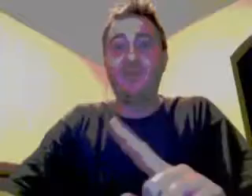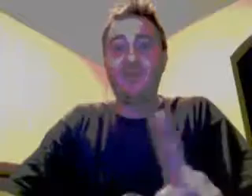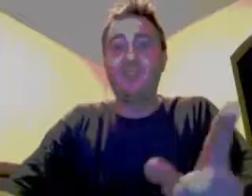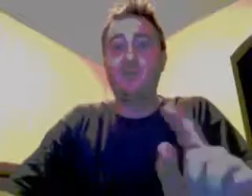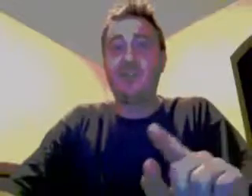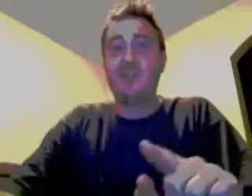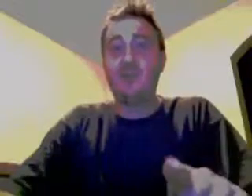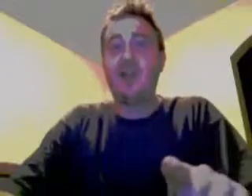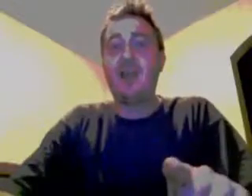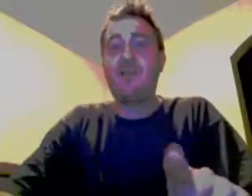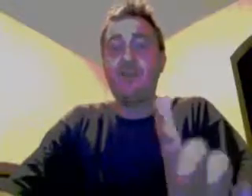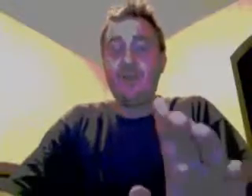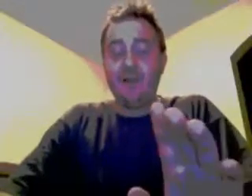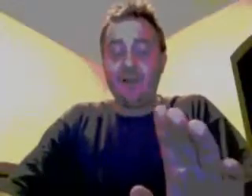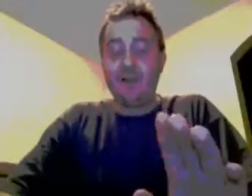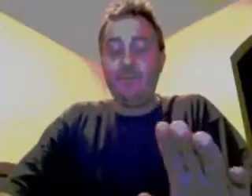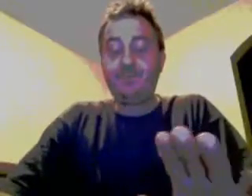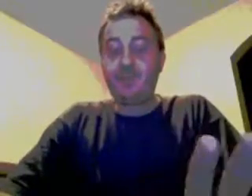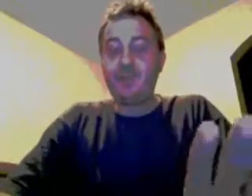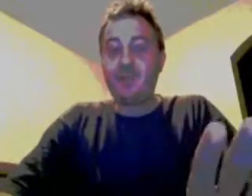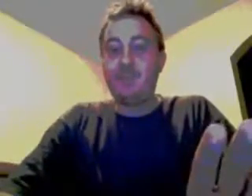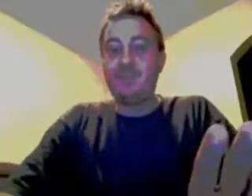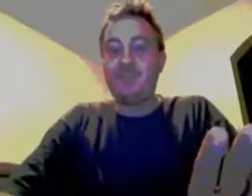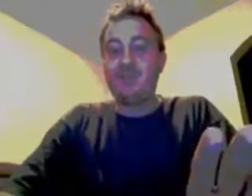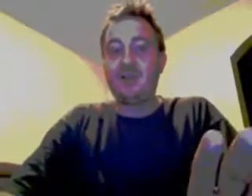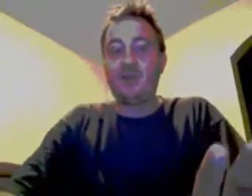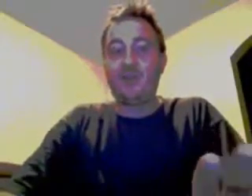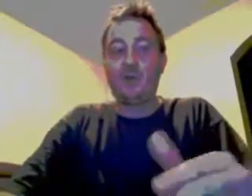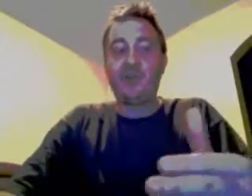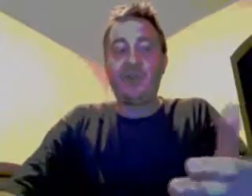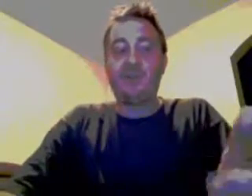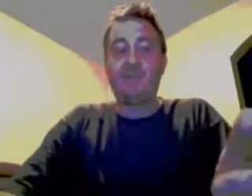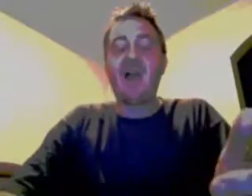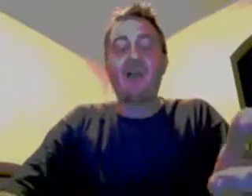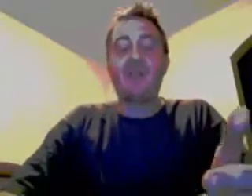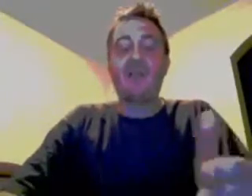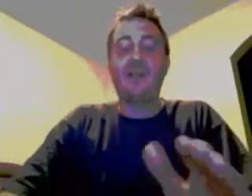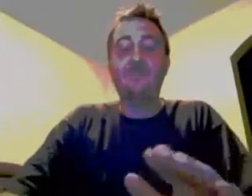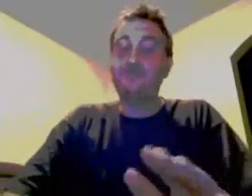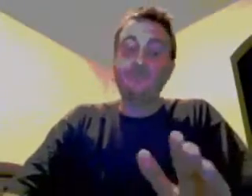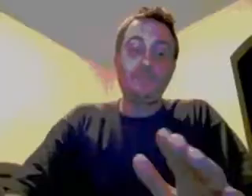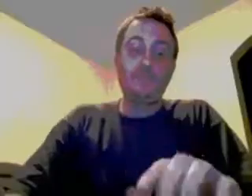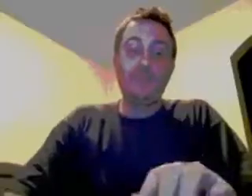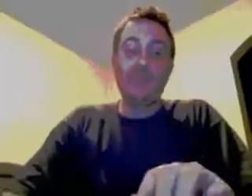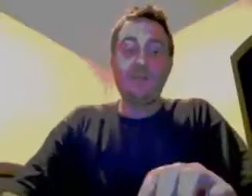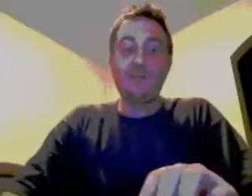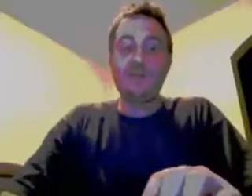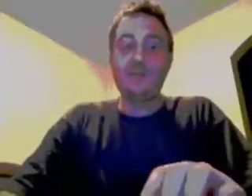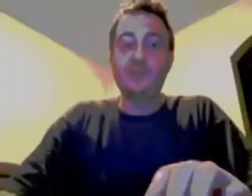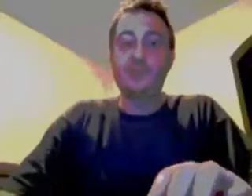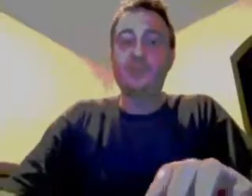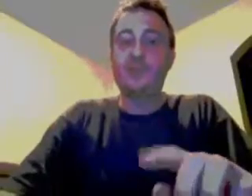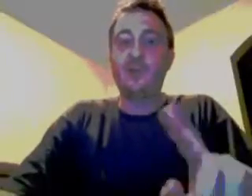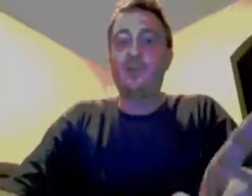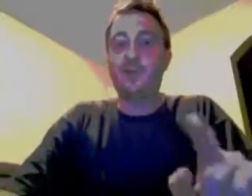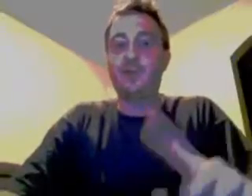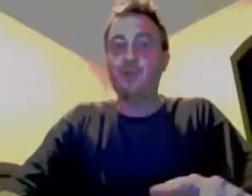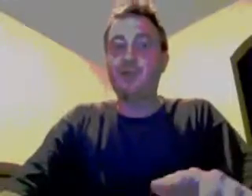This is when you have a position of authority. You've got some power right now, and they're going to use you. So, if you're going to use